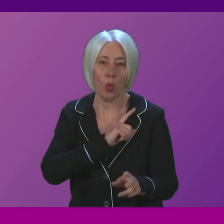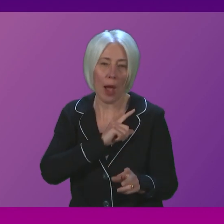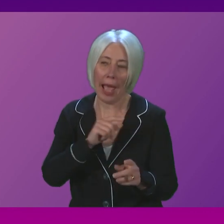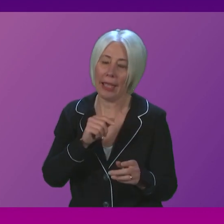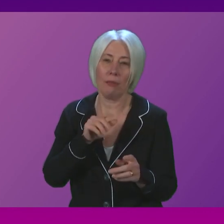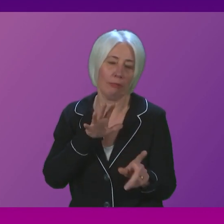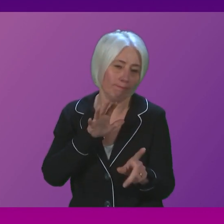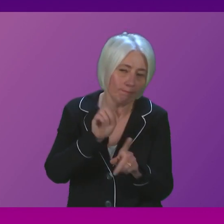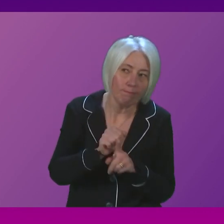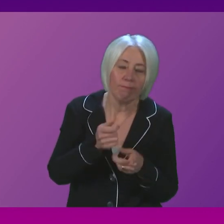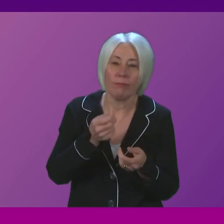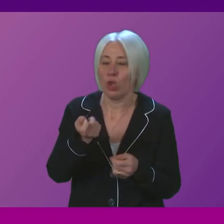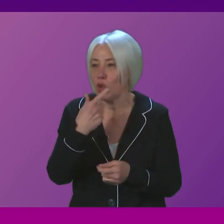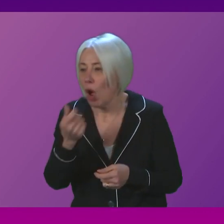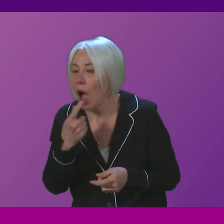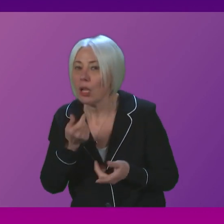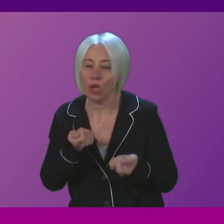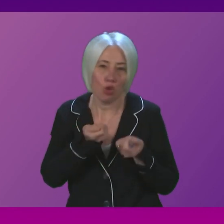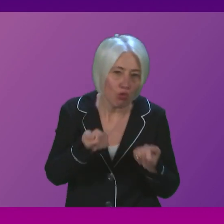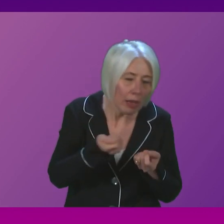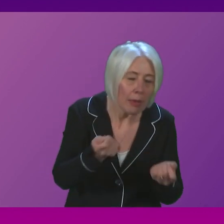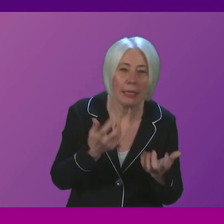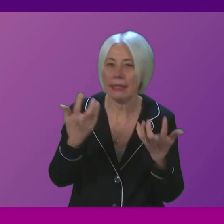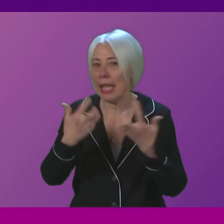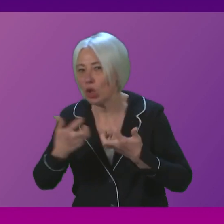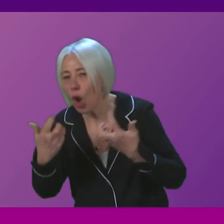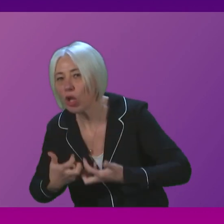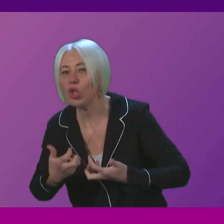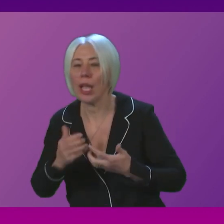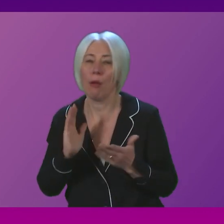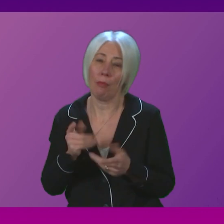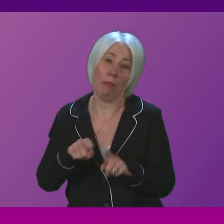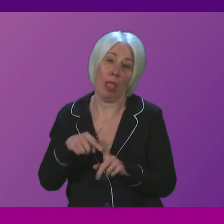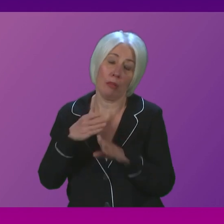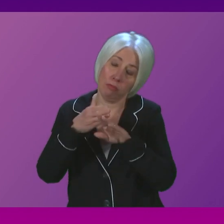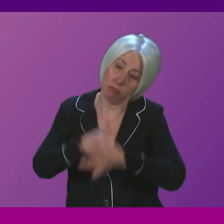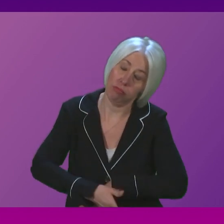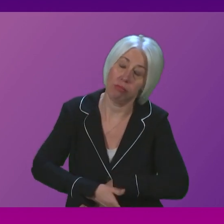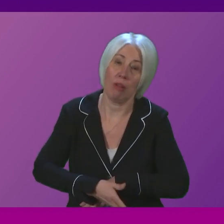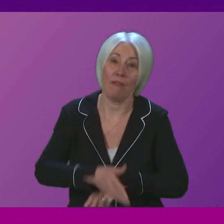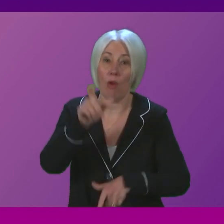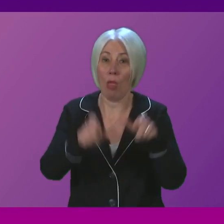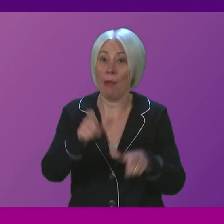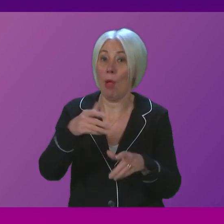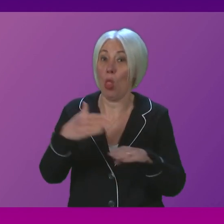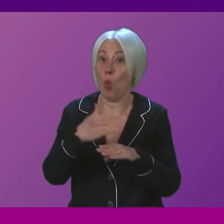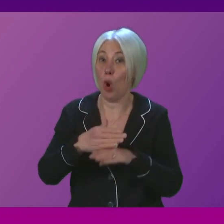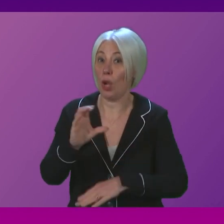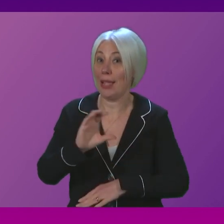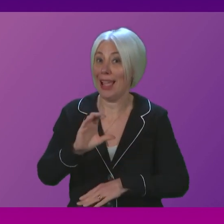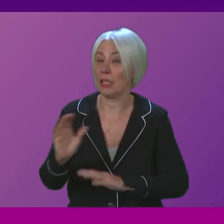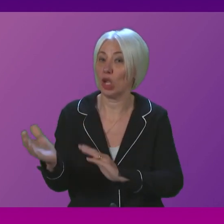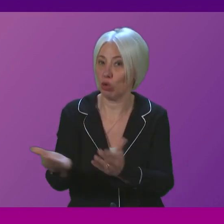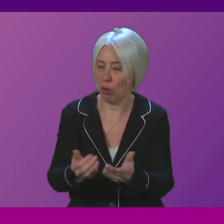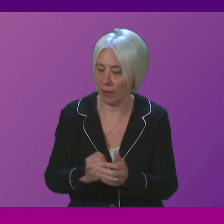advances in drugs and technology and of course the hard work and dedication of those who work in our cancer services. It